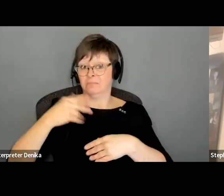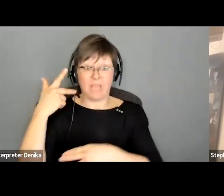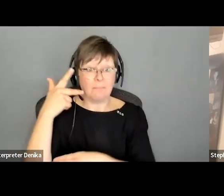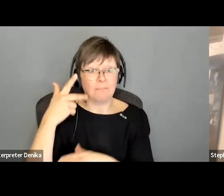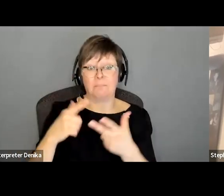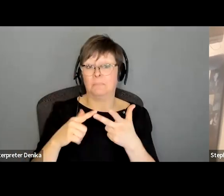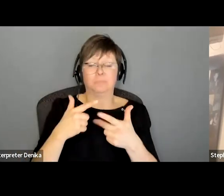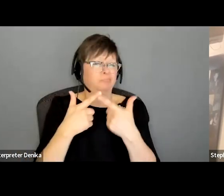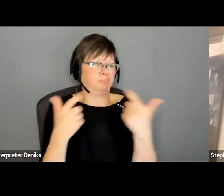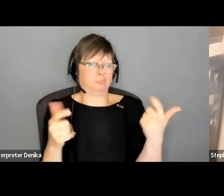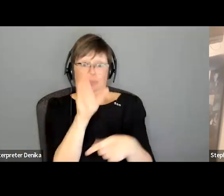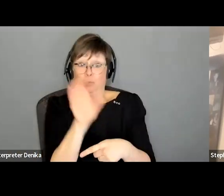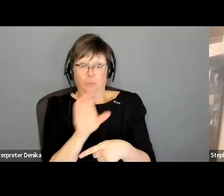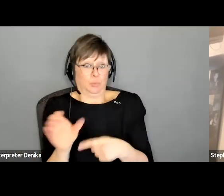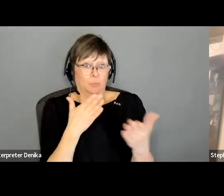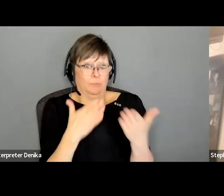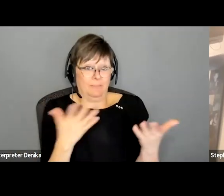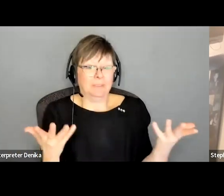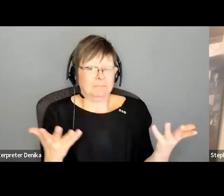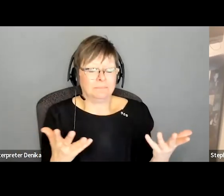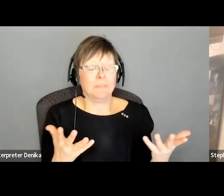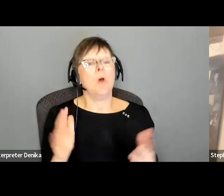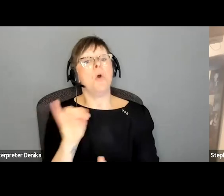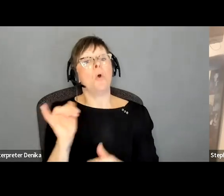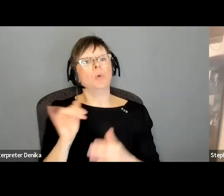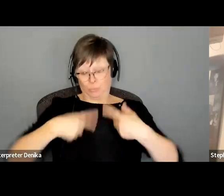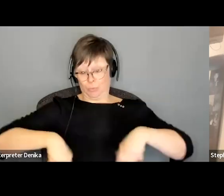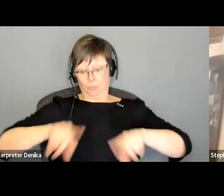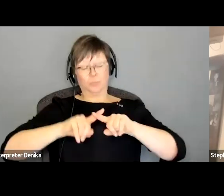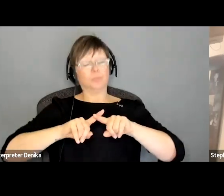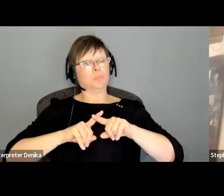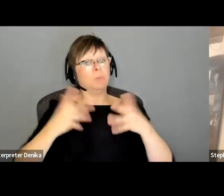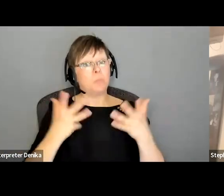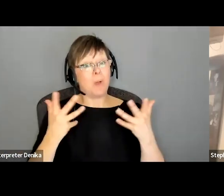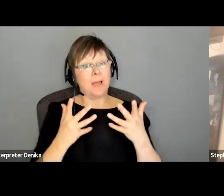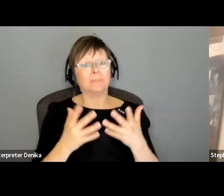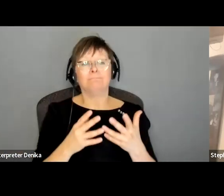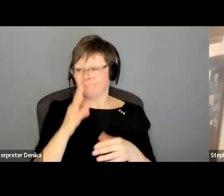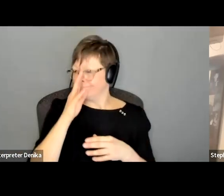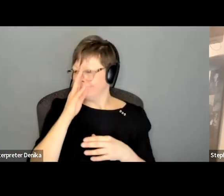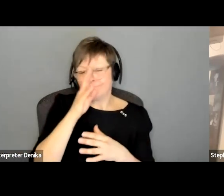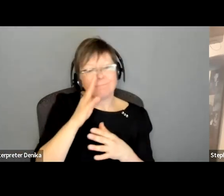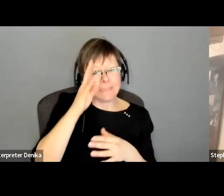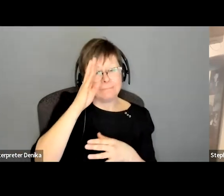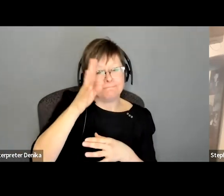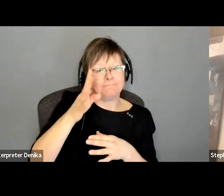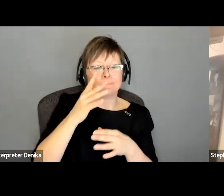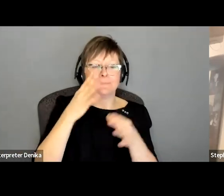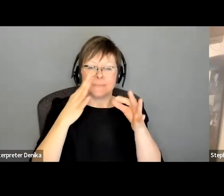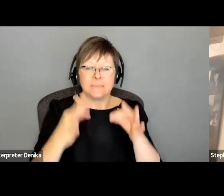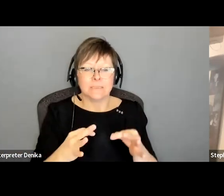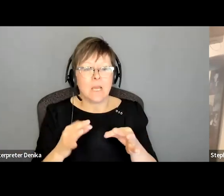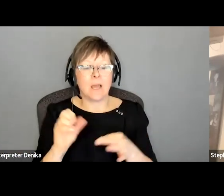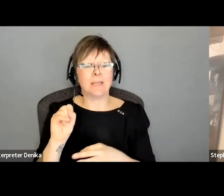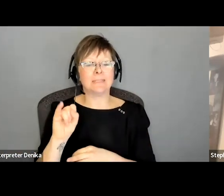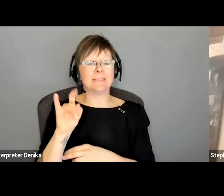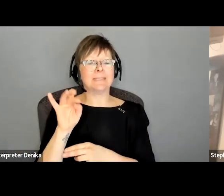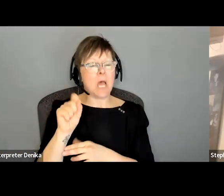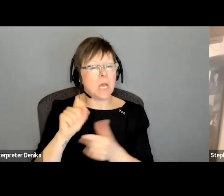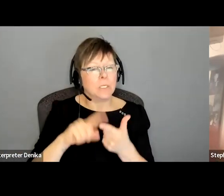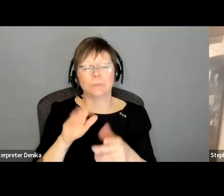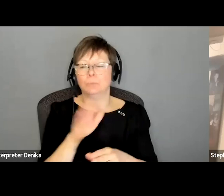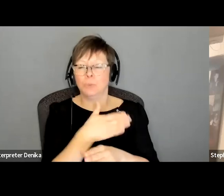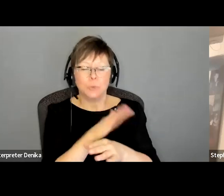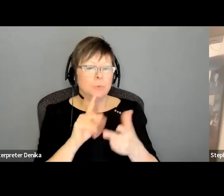um besides that we also look after you know coming up with the packages the sides the sides and the music and getting